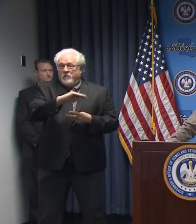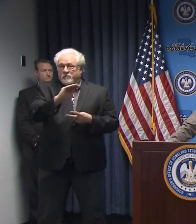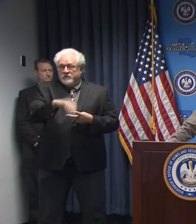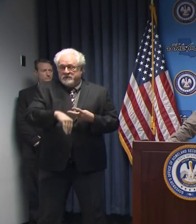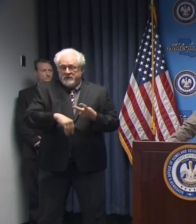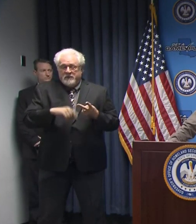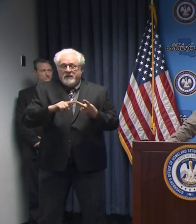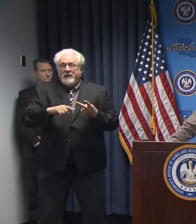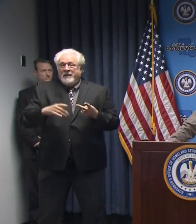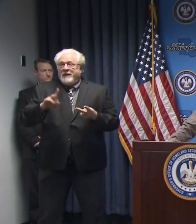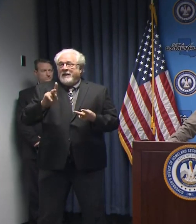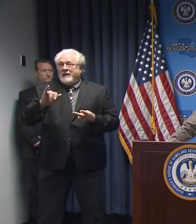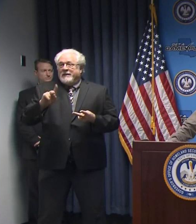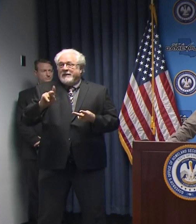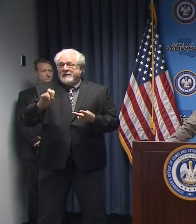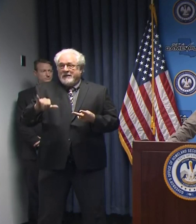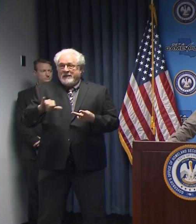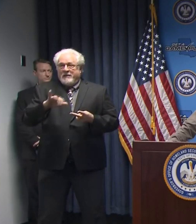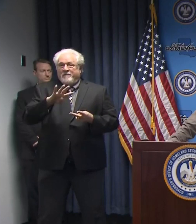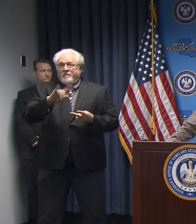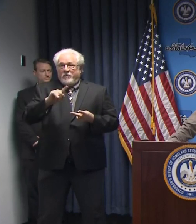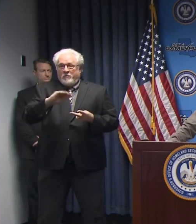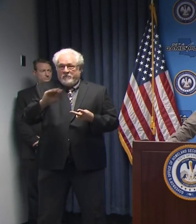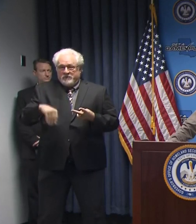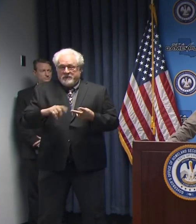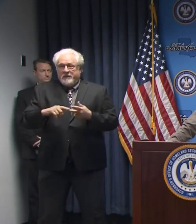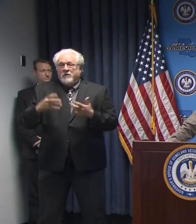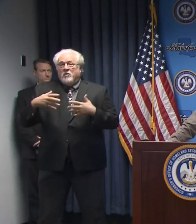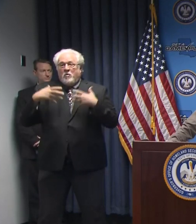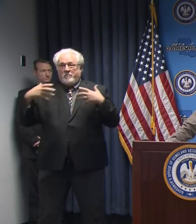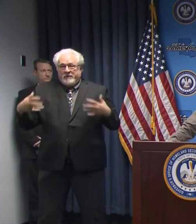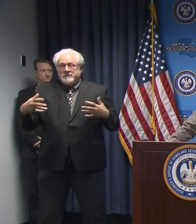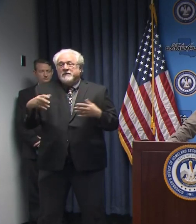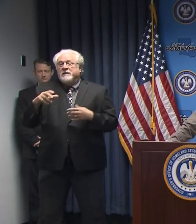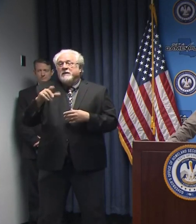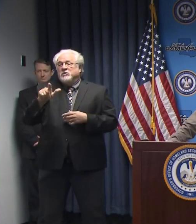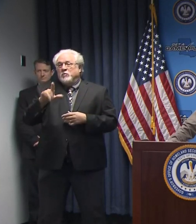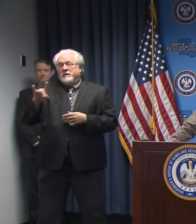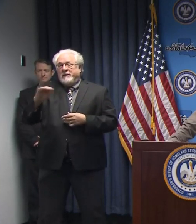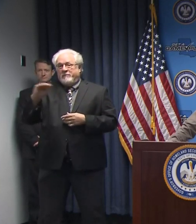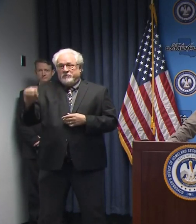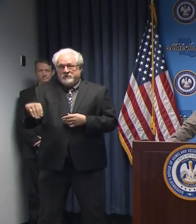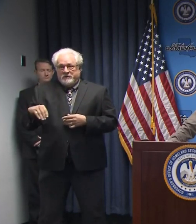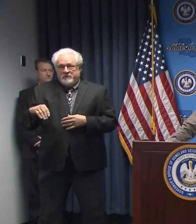kidney disease, 31%, and obesity, 28%.